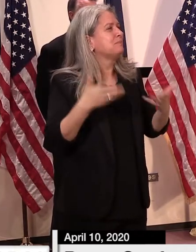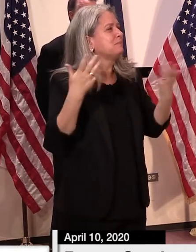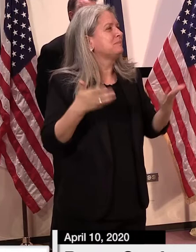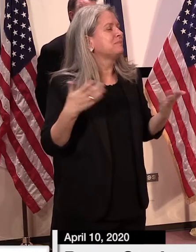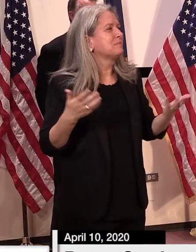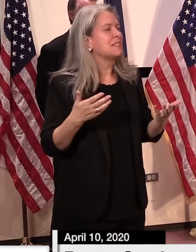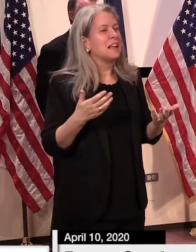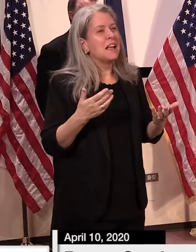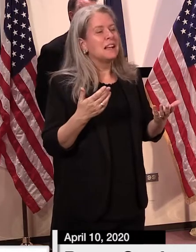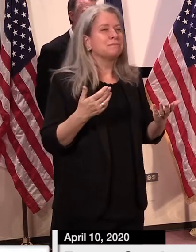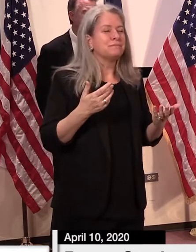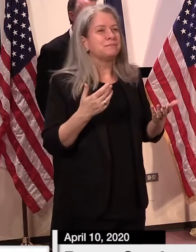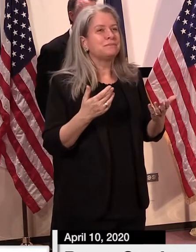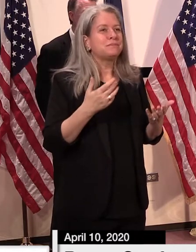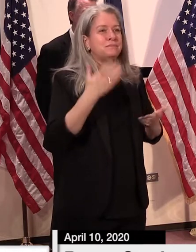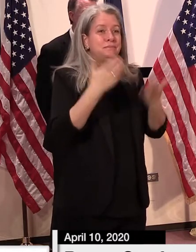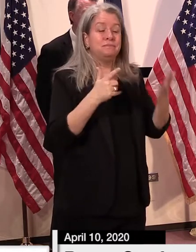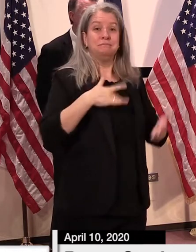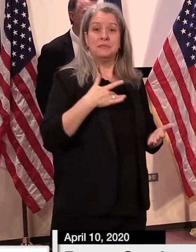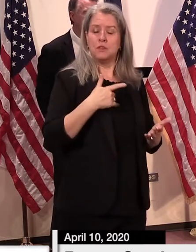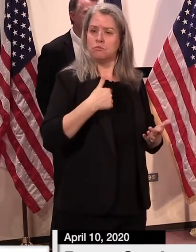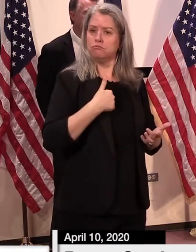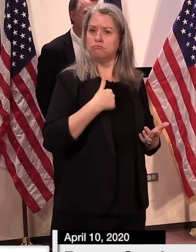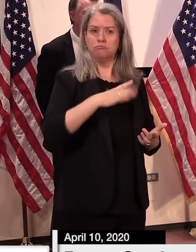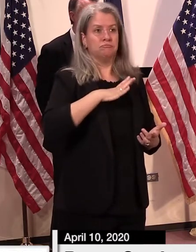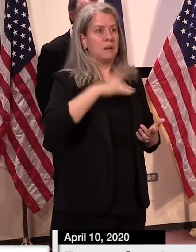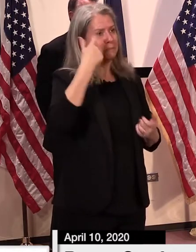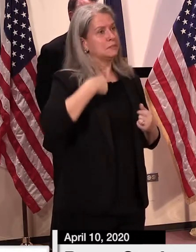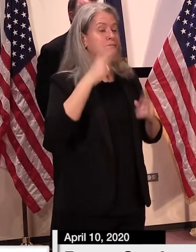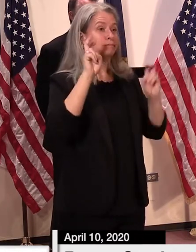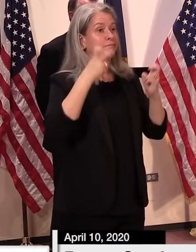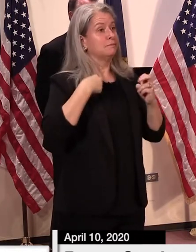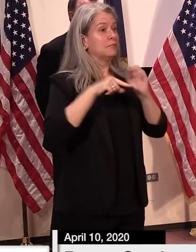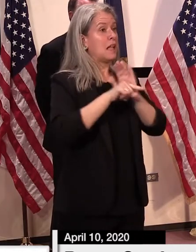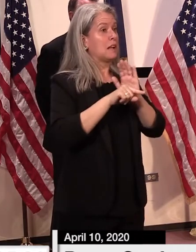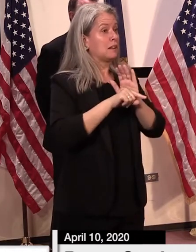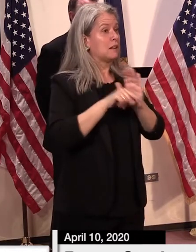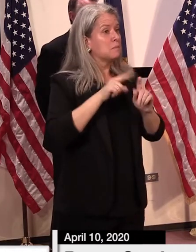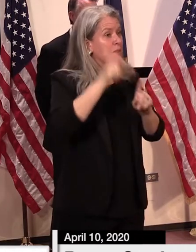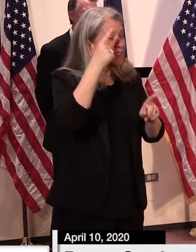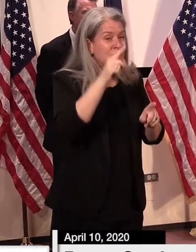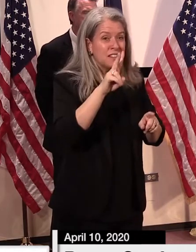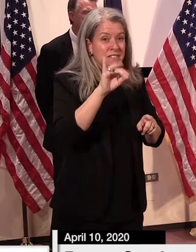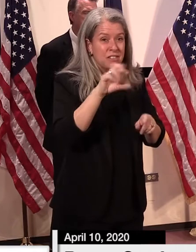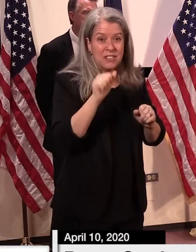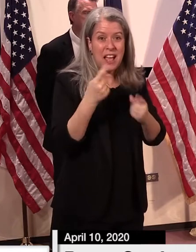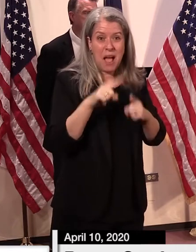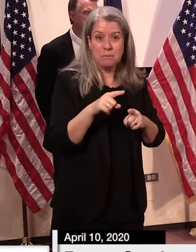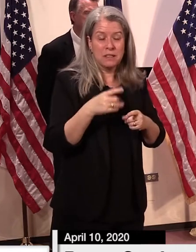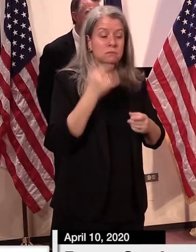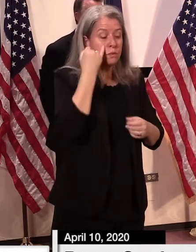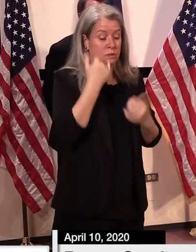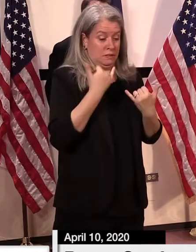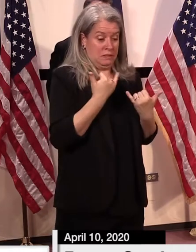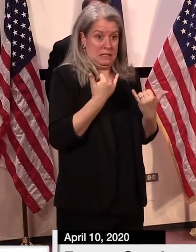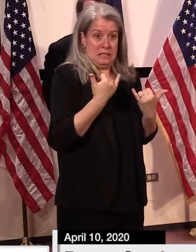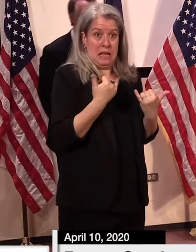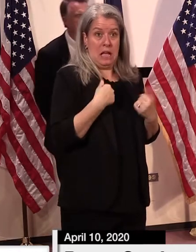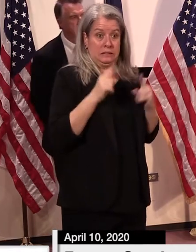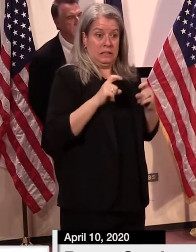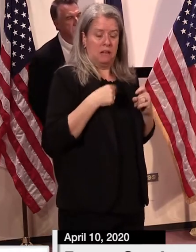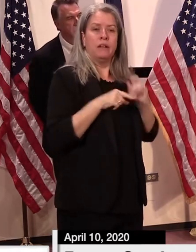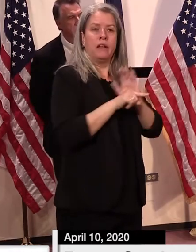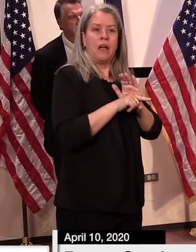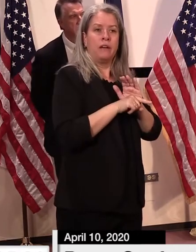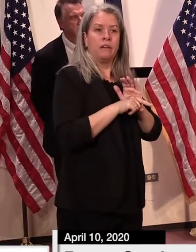it could give them a false sense of security, because this virus can strike at any time. You can test one day and